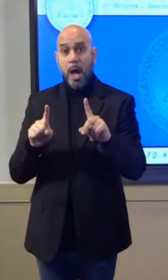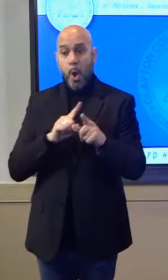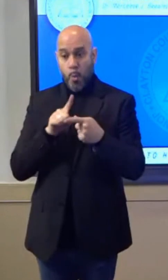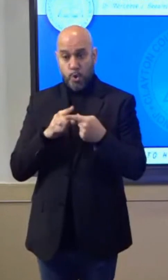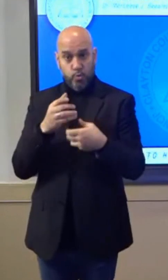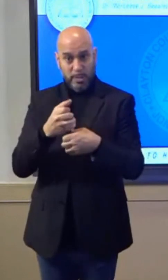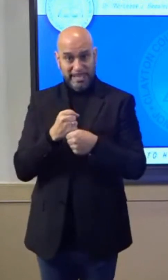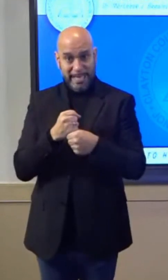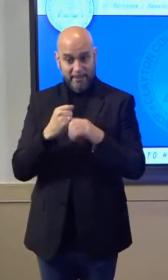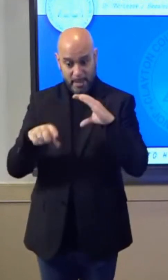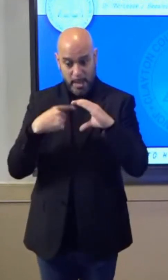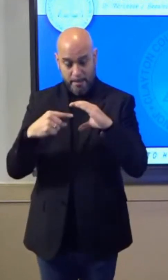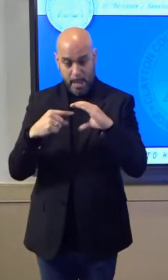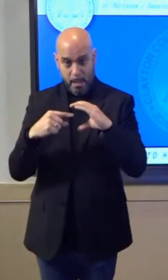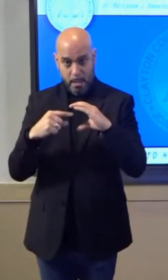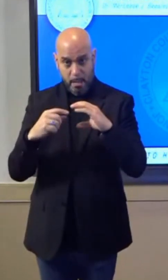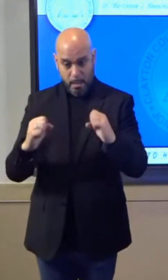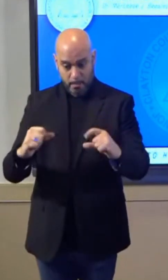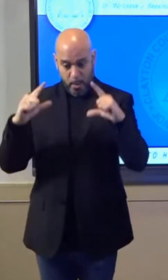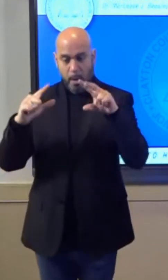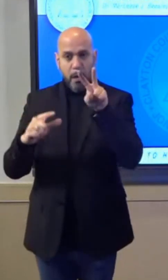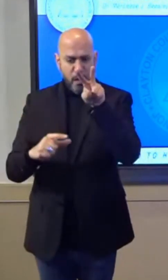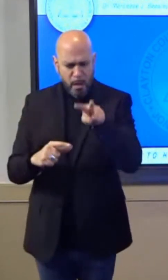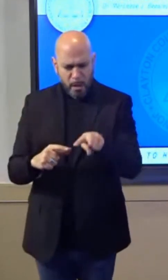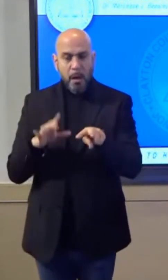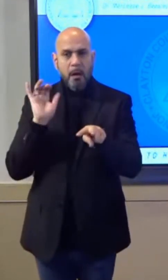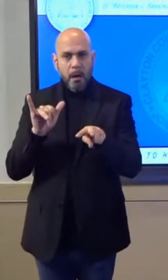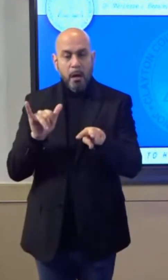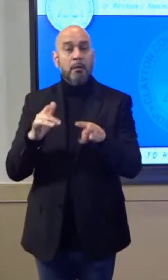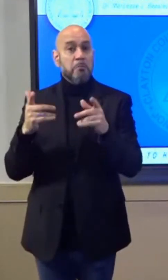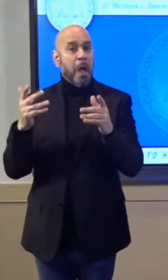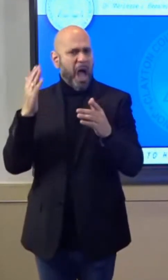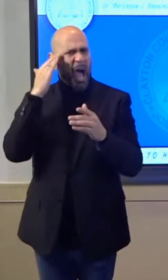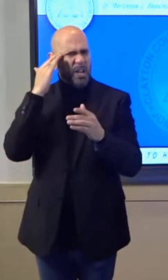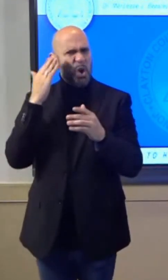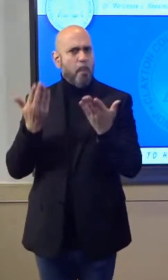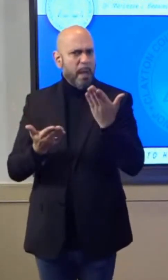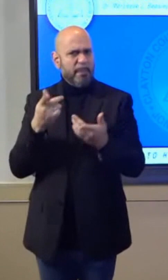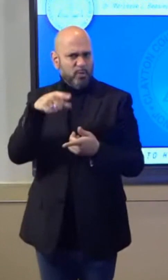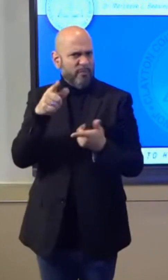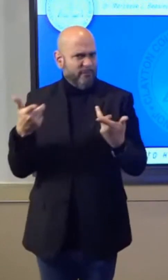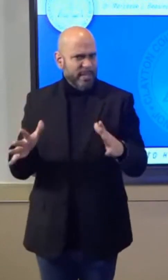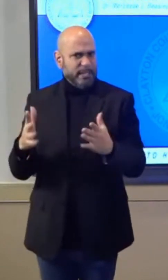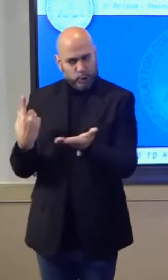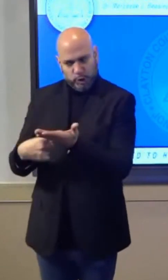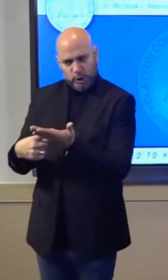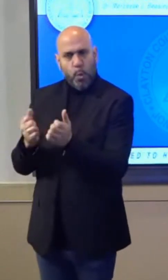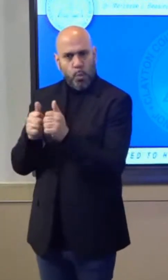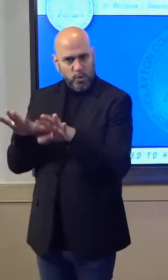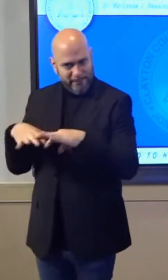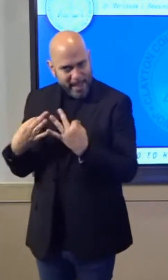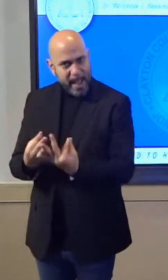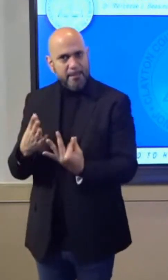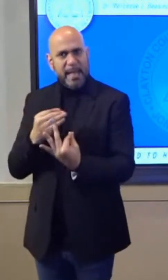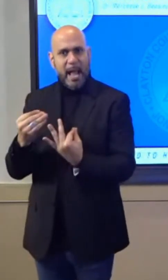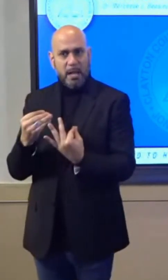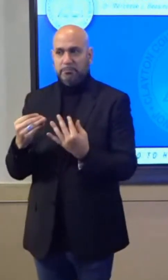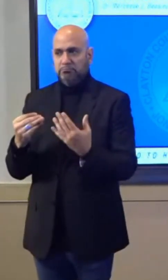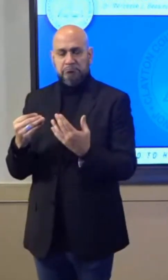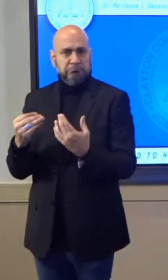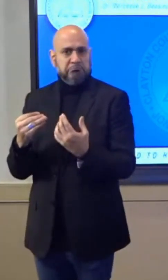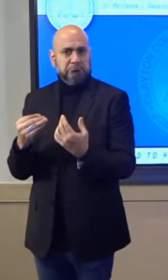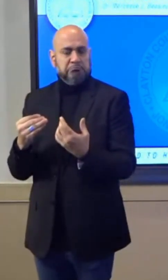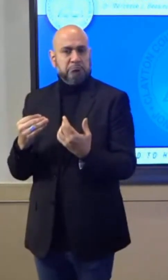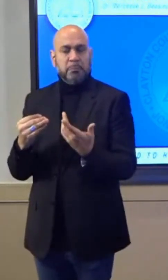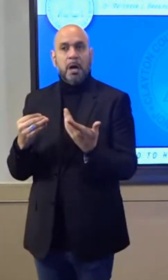you get the communication, I know you must discuss the vaccination with your family. We need you